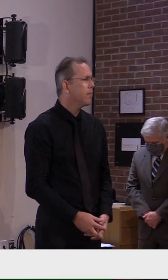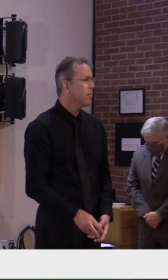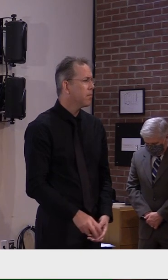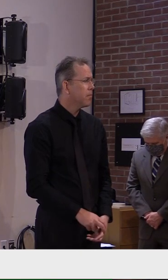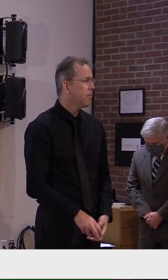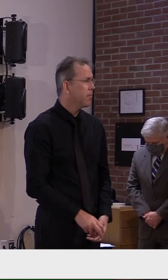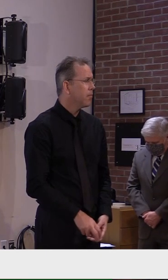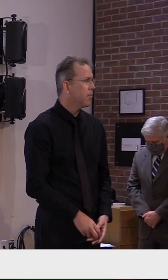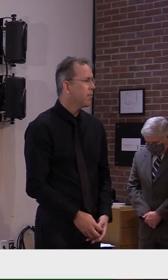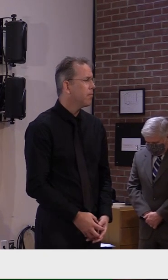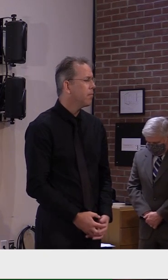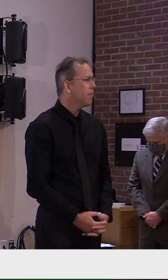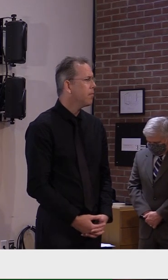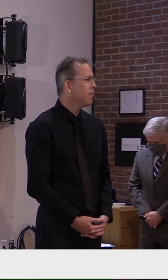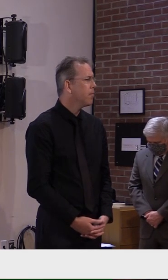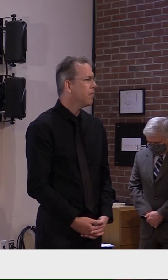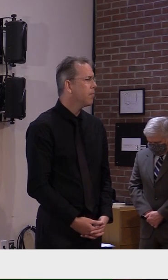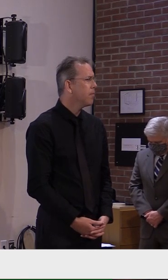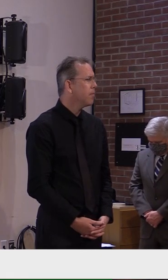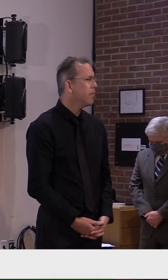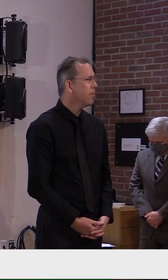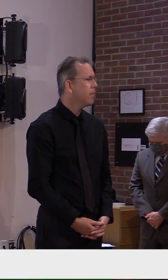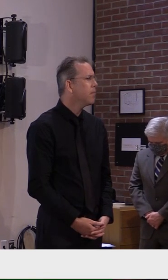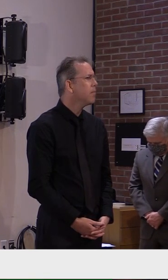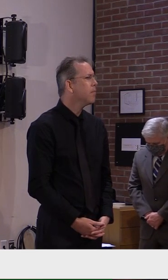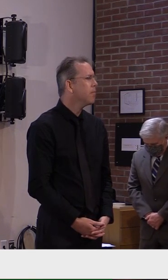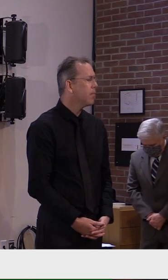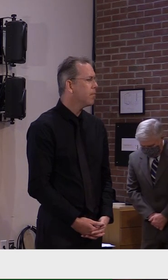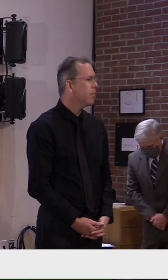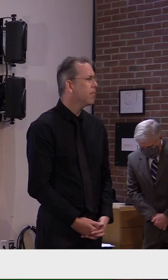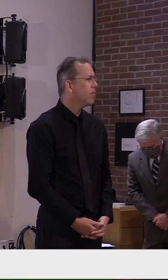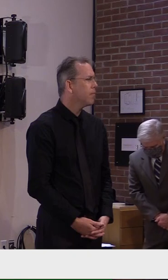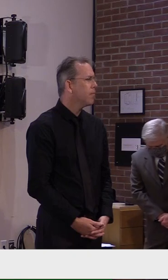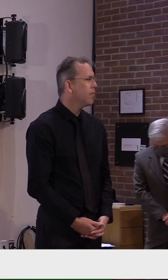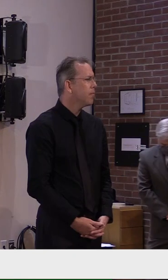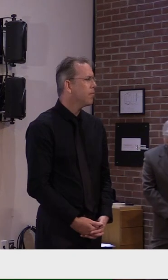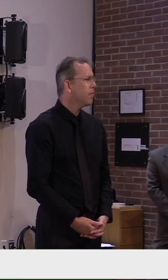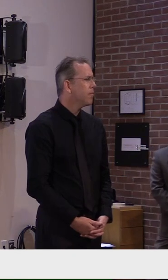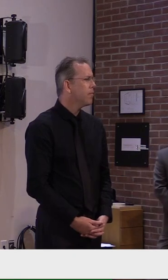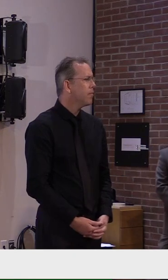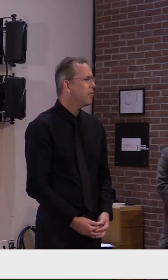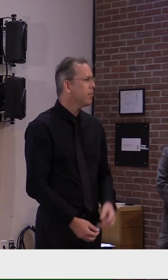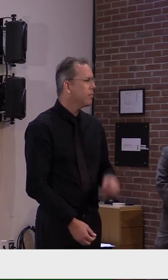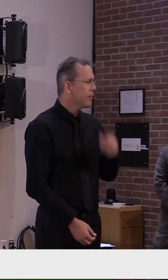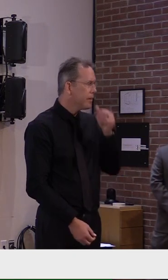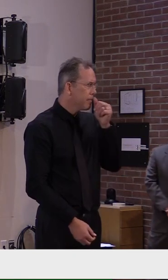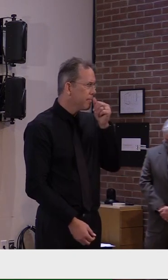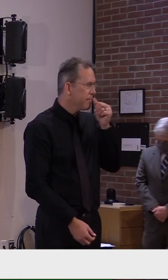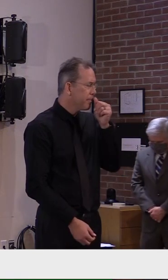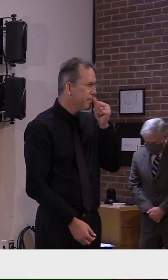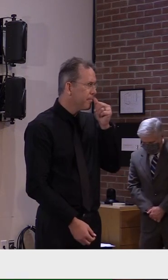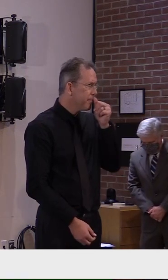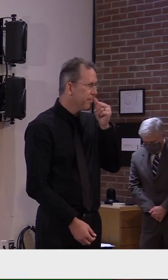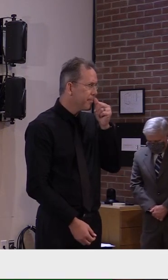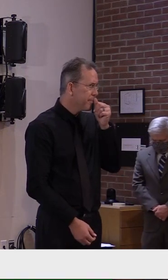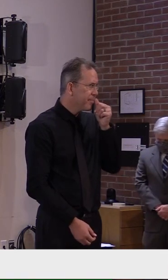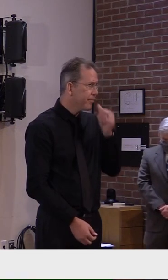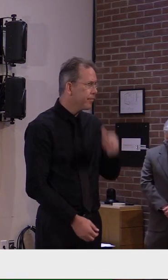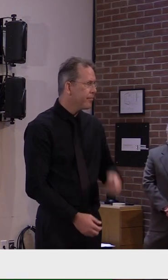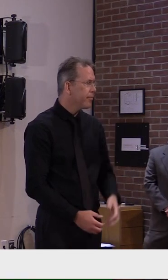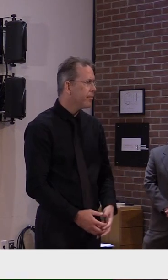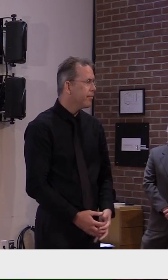in a building with no singing or, um, and doors open and social distancing.